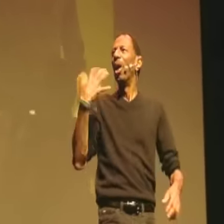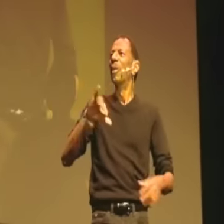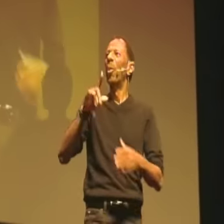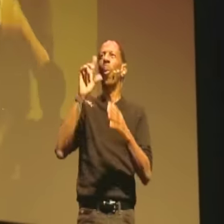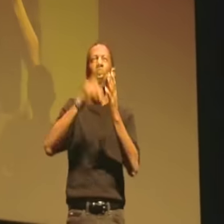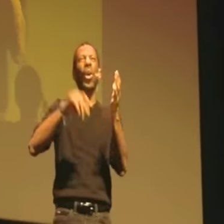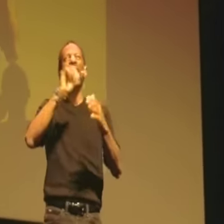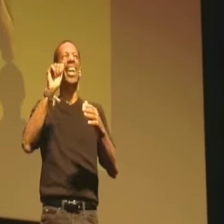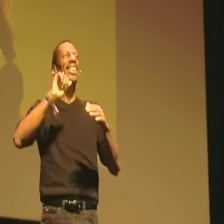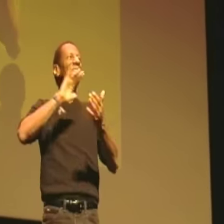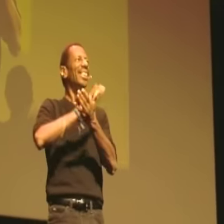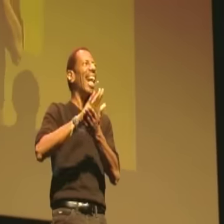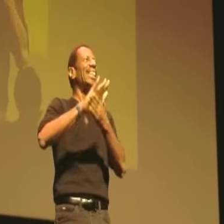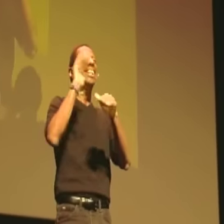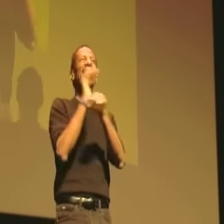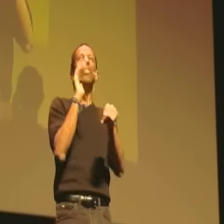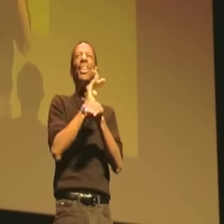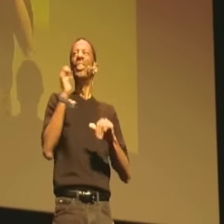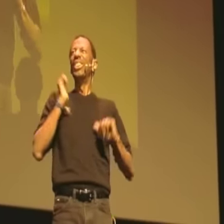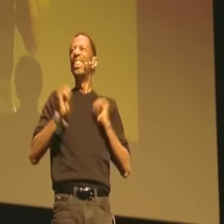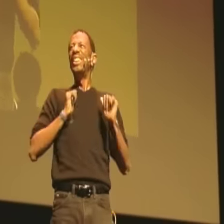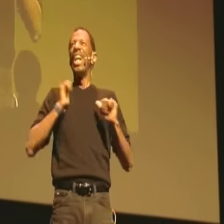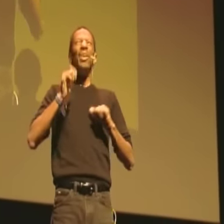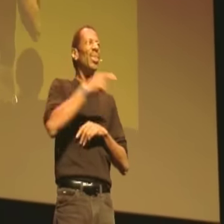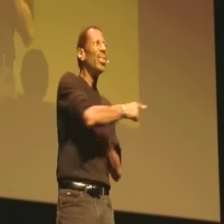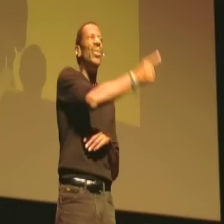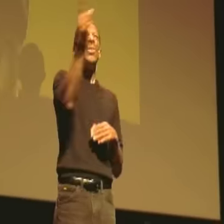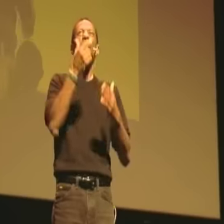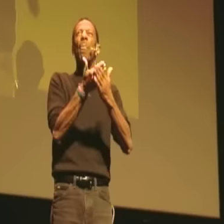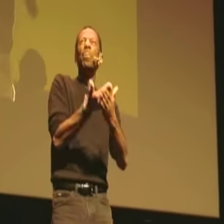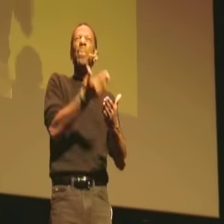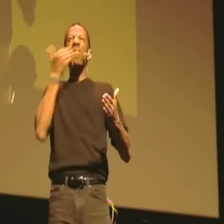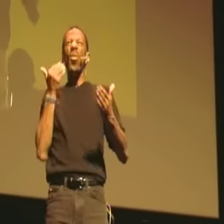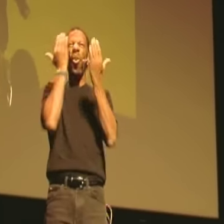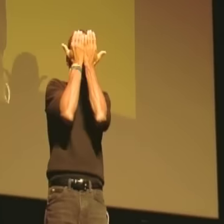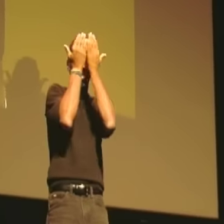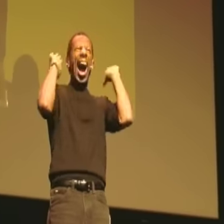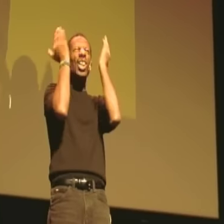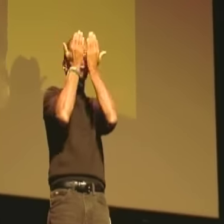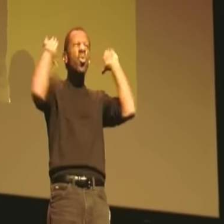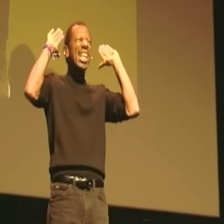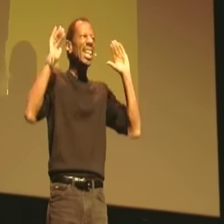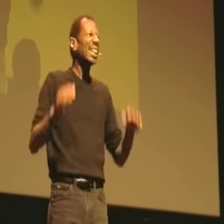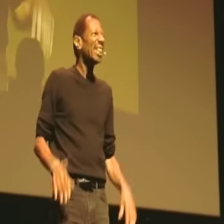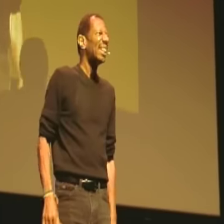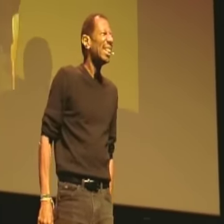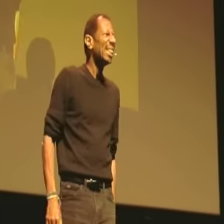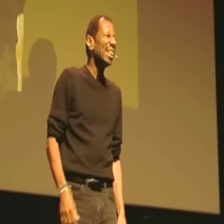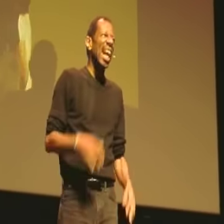Wow. What a nice evening performance we have before us. Right before Halloween.